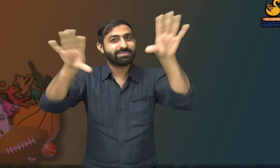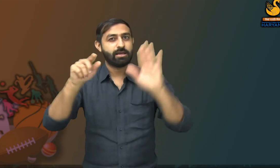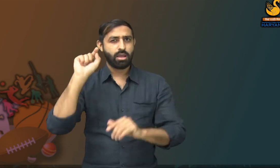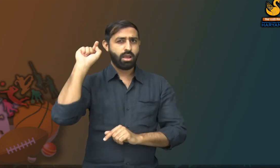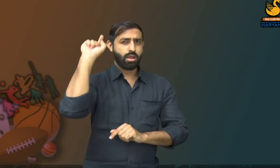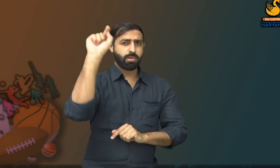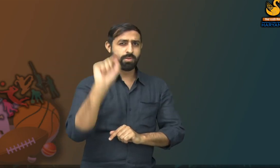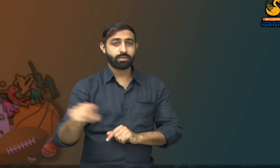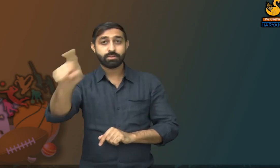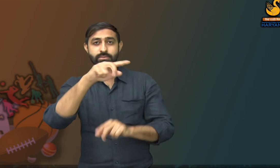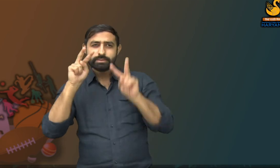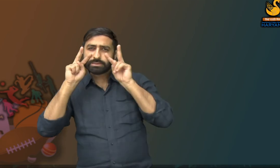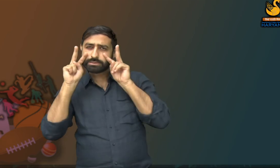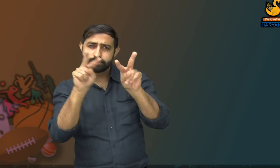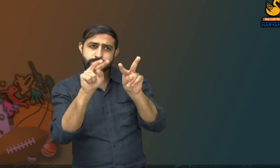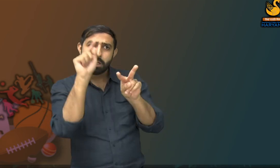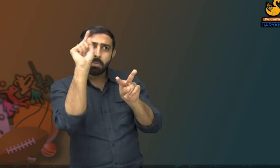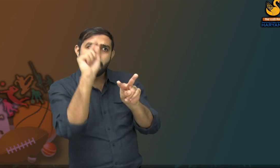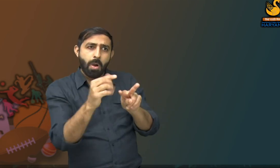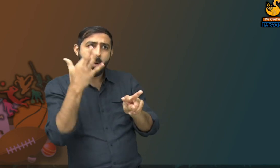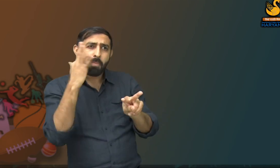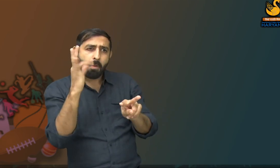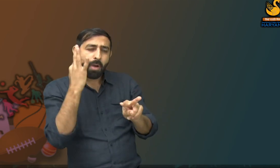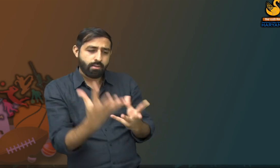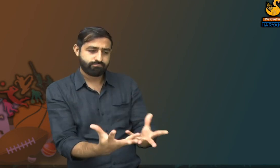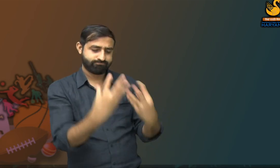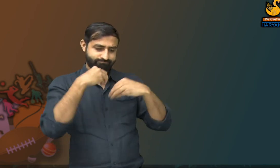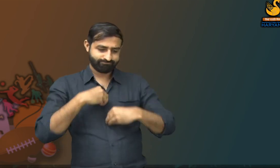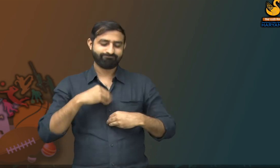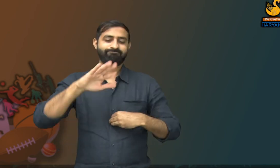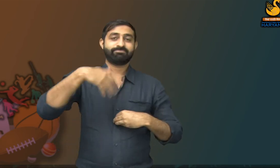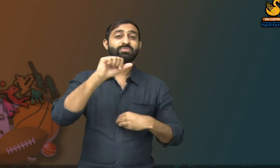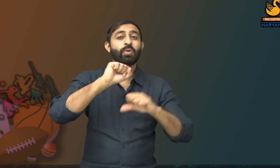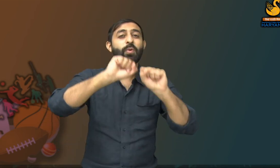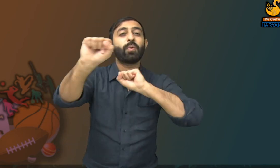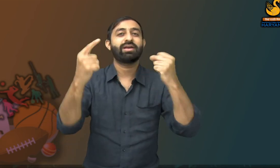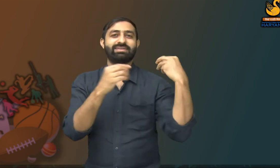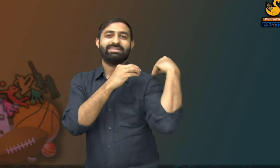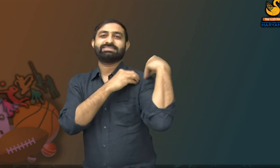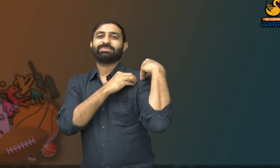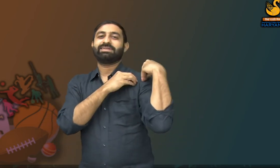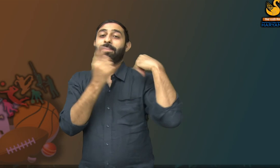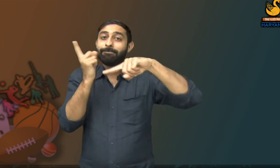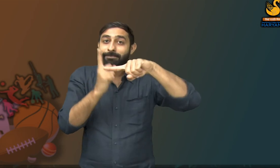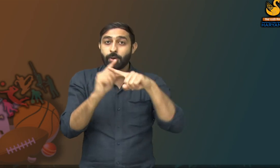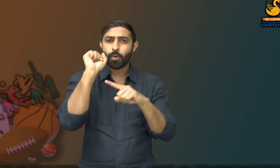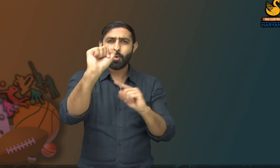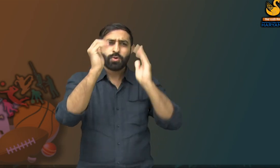I hope you all will learn the important points which I have explained you in this video. After learning this, it is your